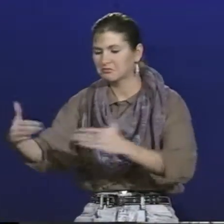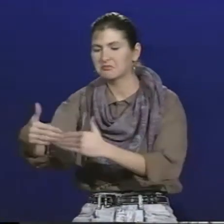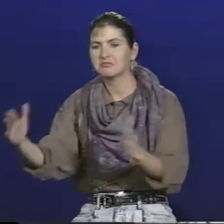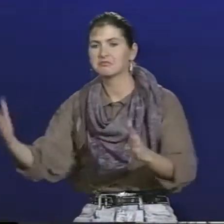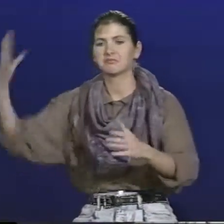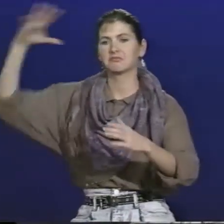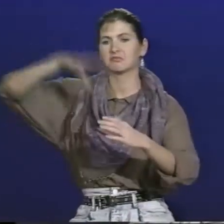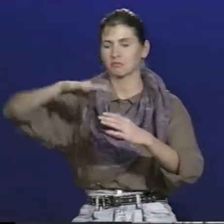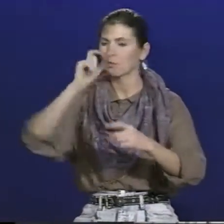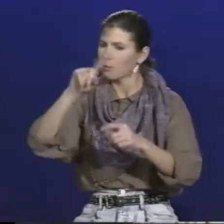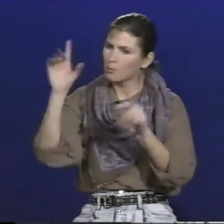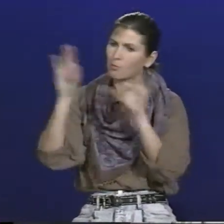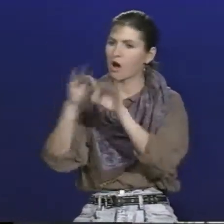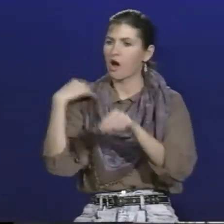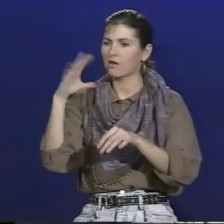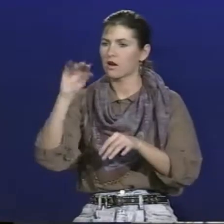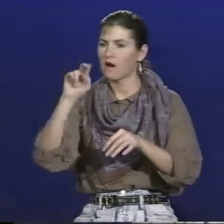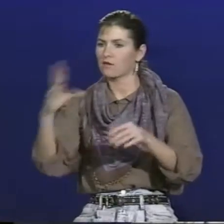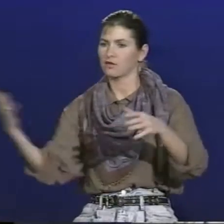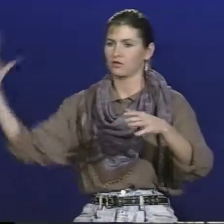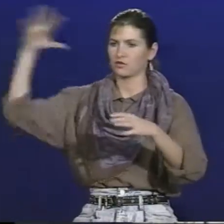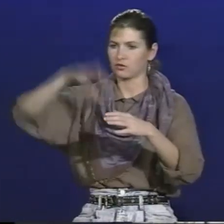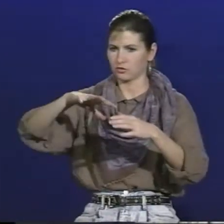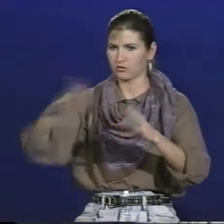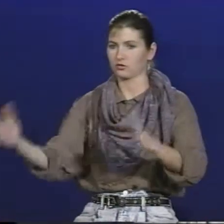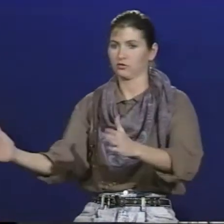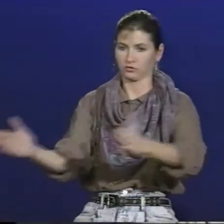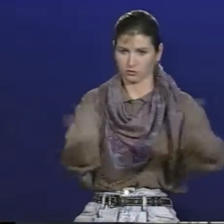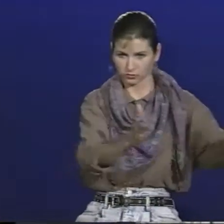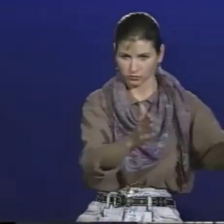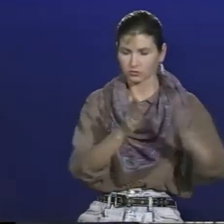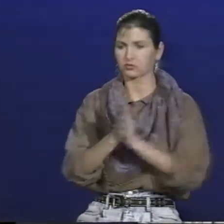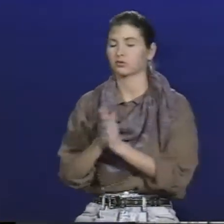for cooking fish. But you can use any pan as long as it has a cover.